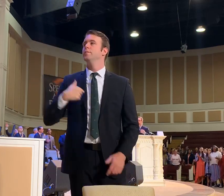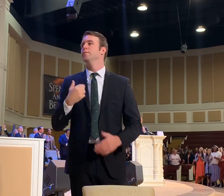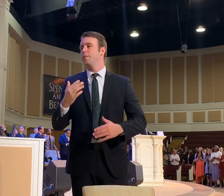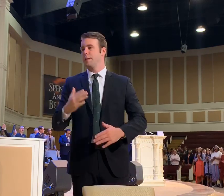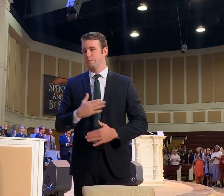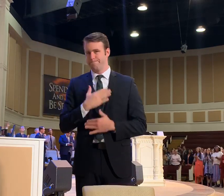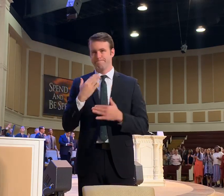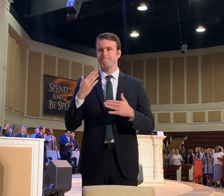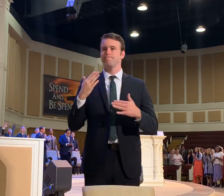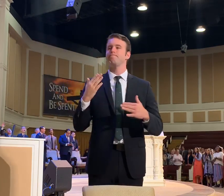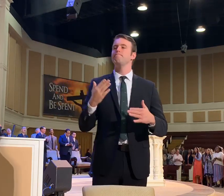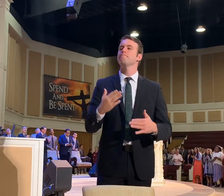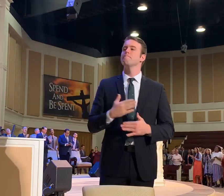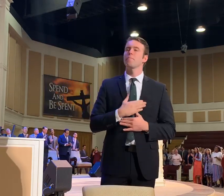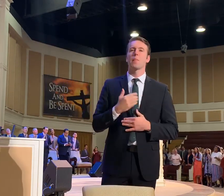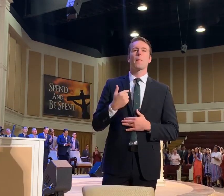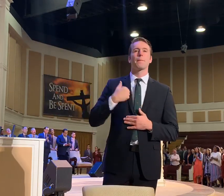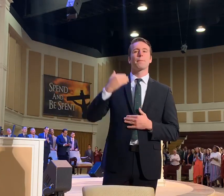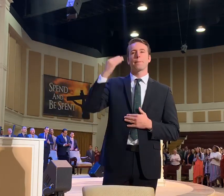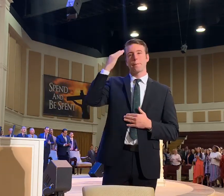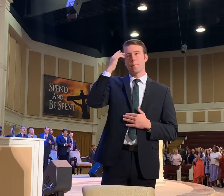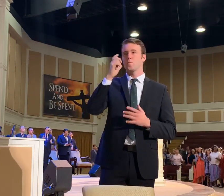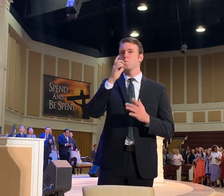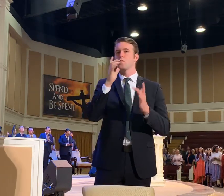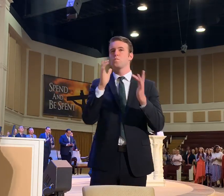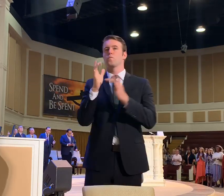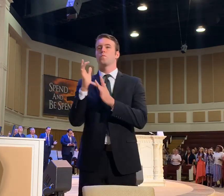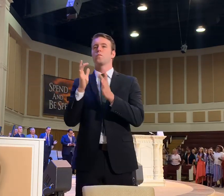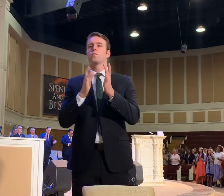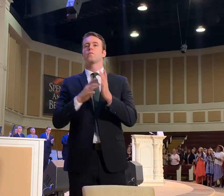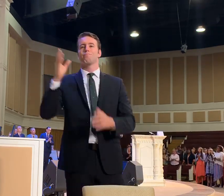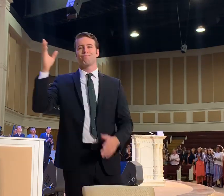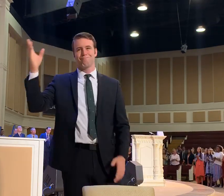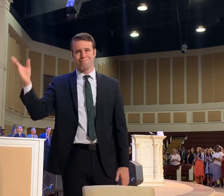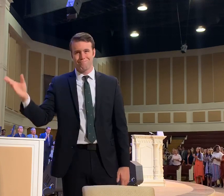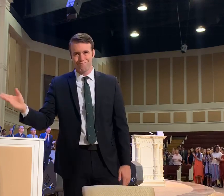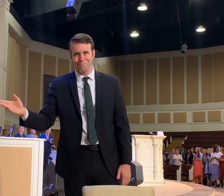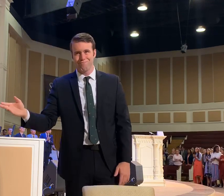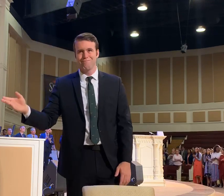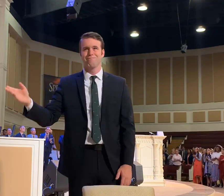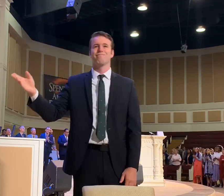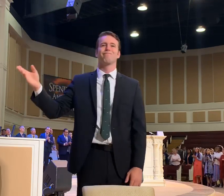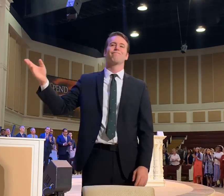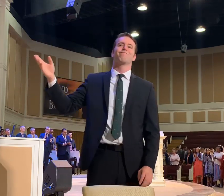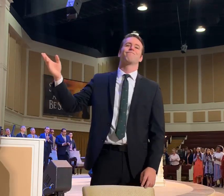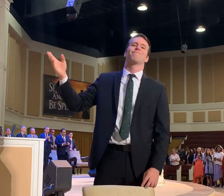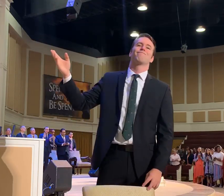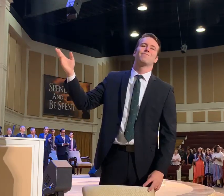I am glad I know who Jesus is.